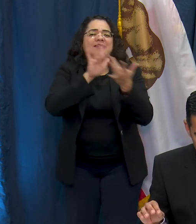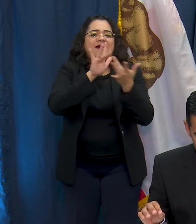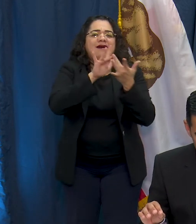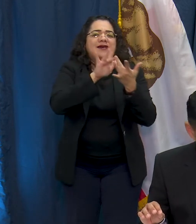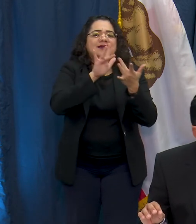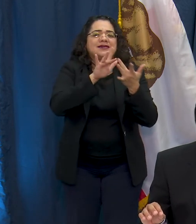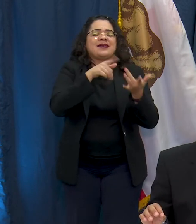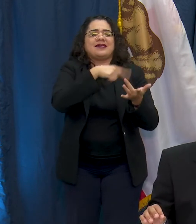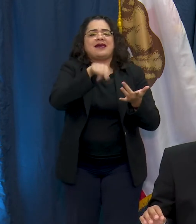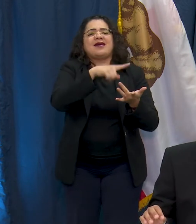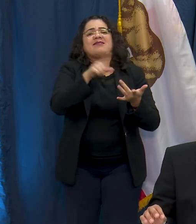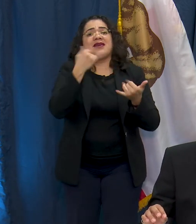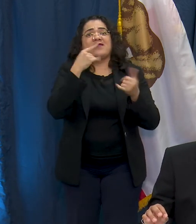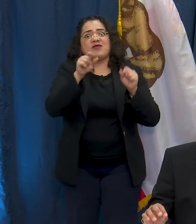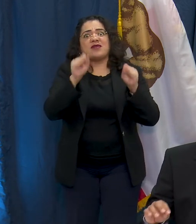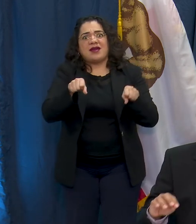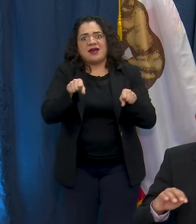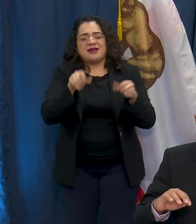able to.